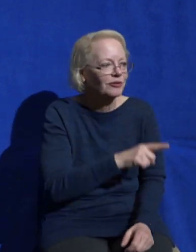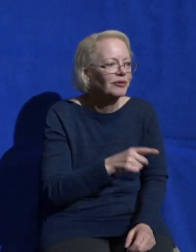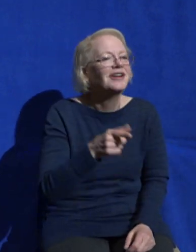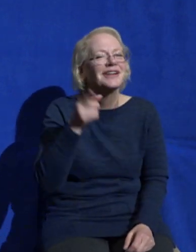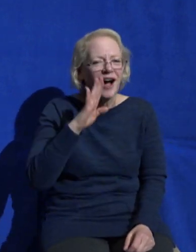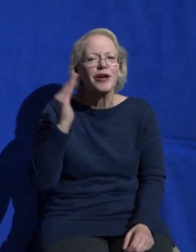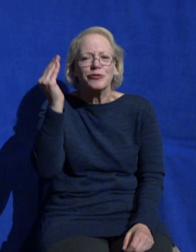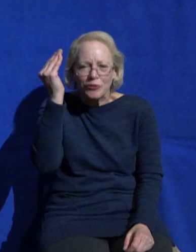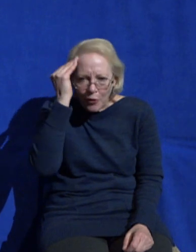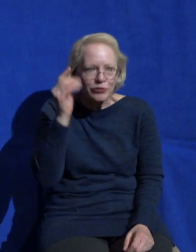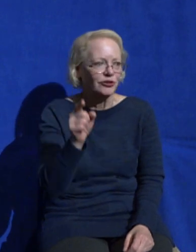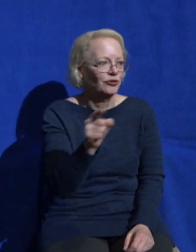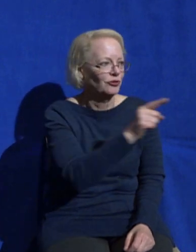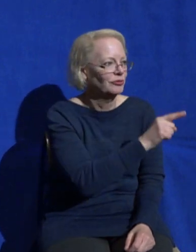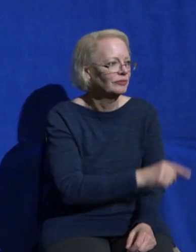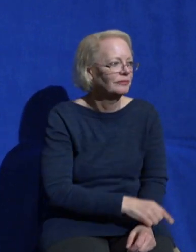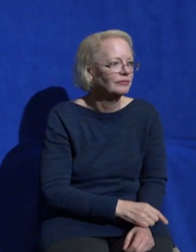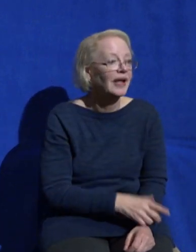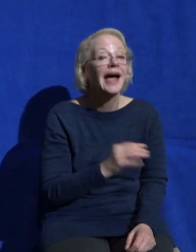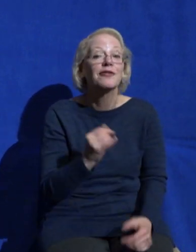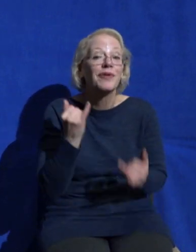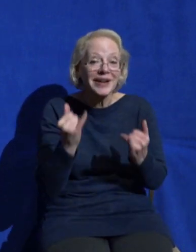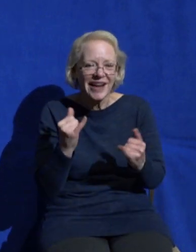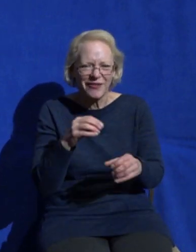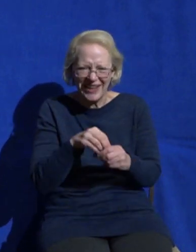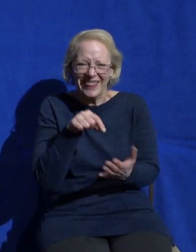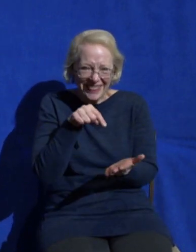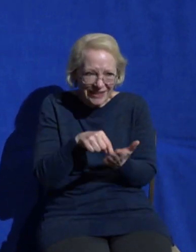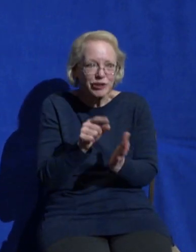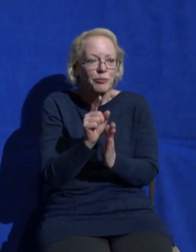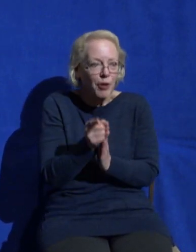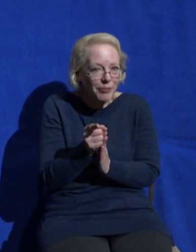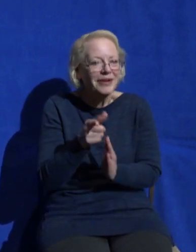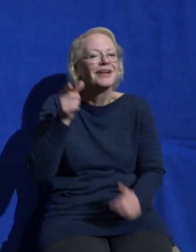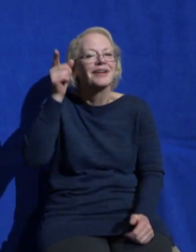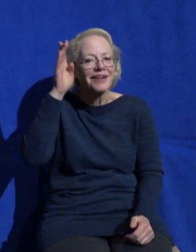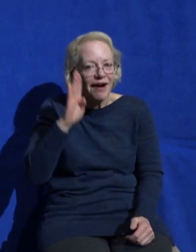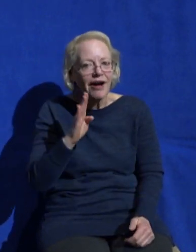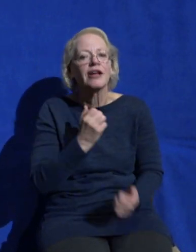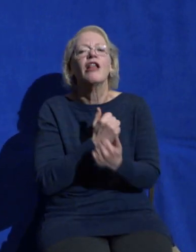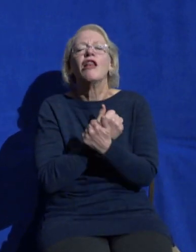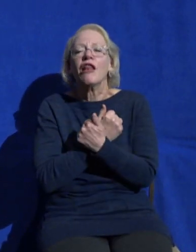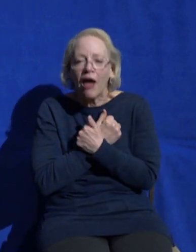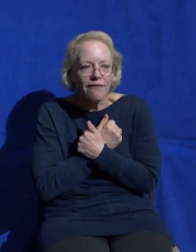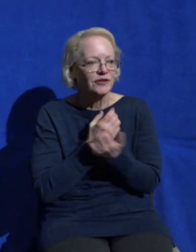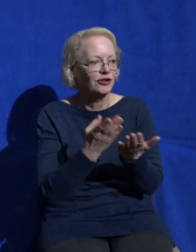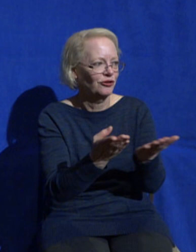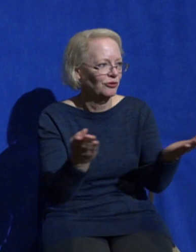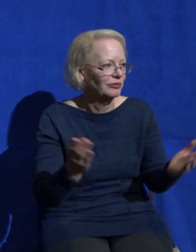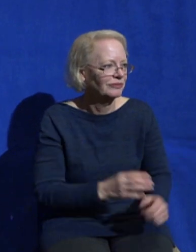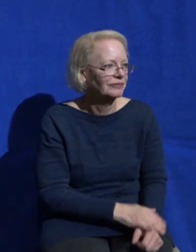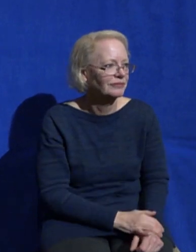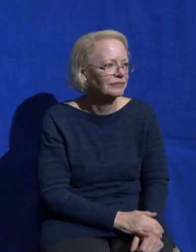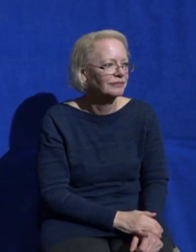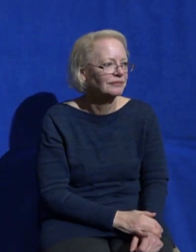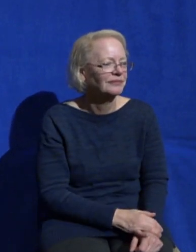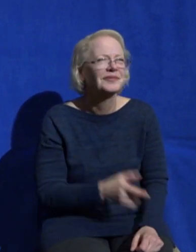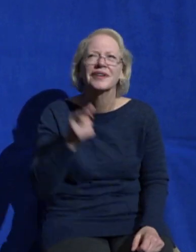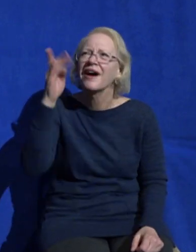with you he has been looking forward to spending this time with you because he delights in you he